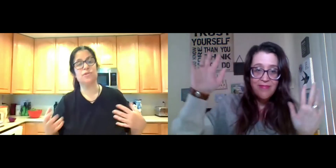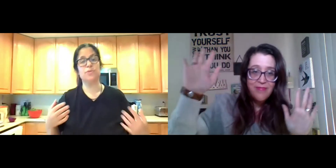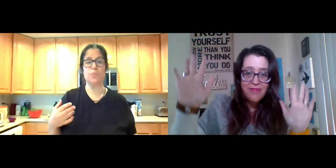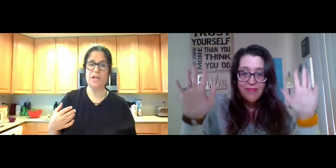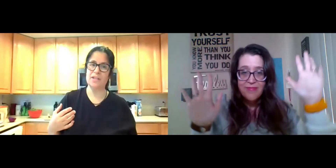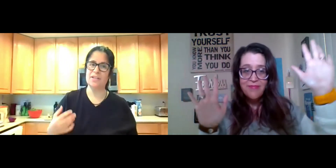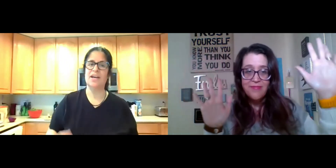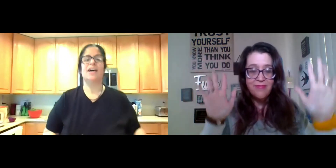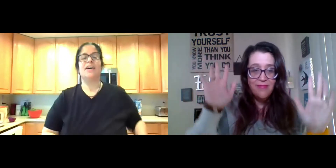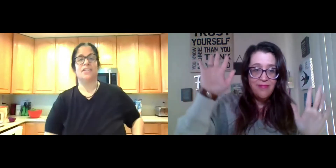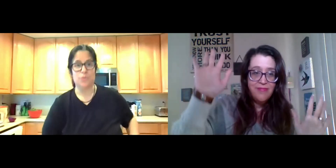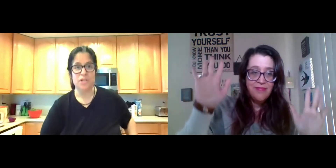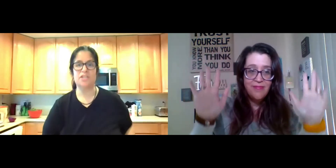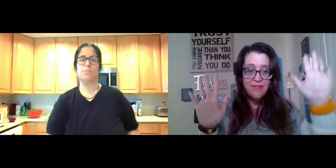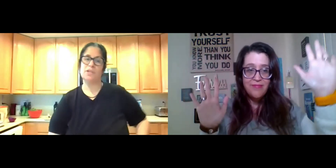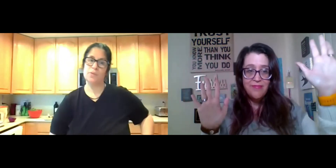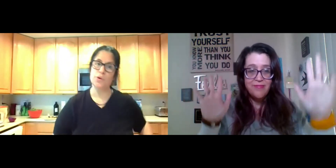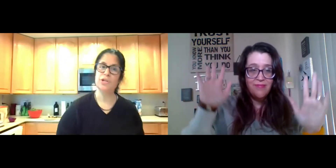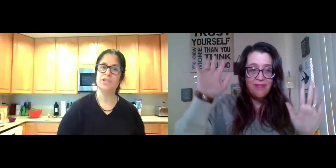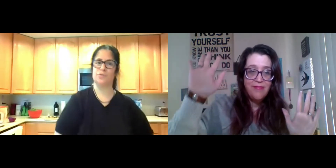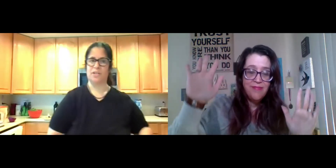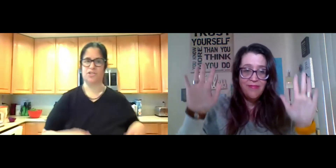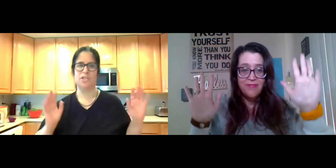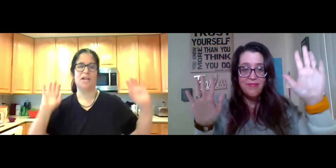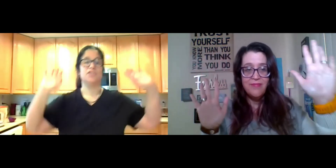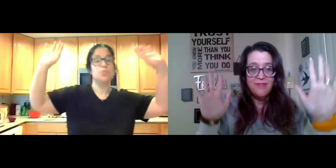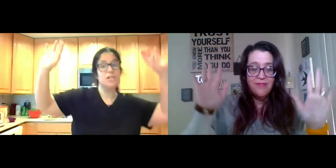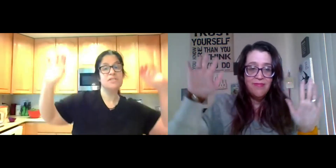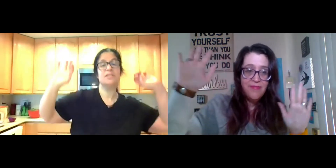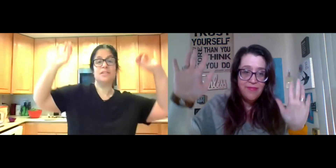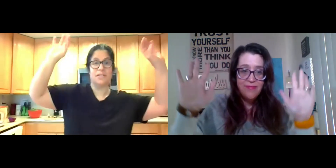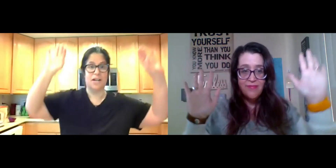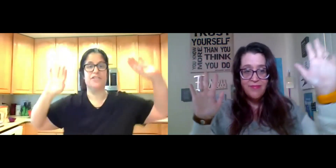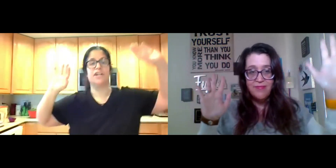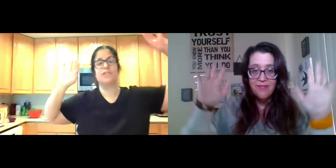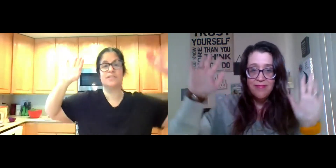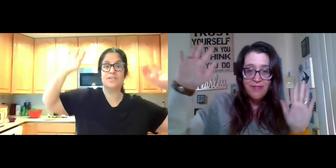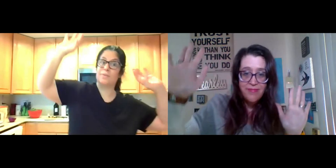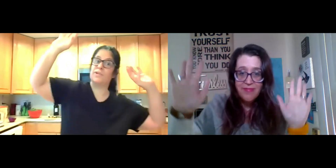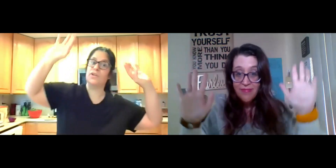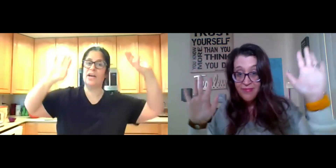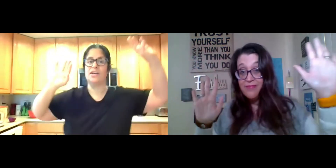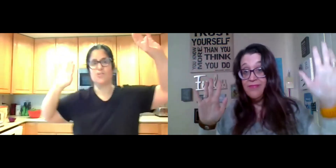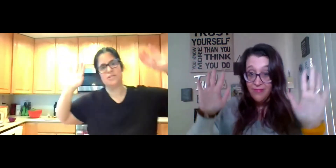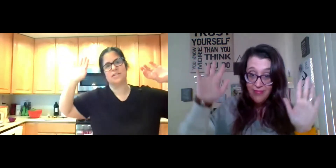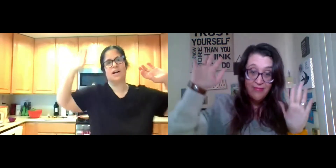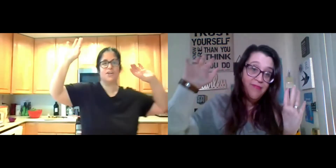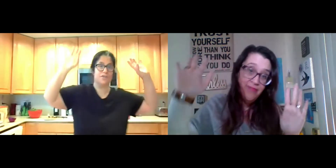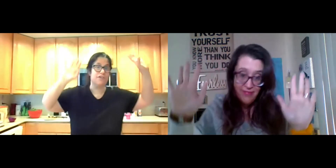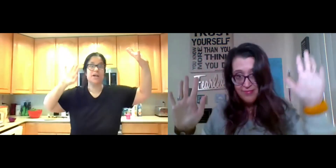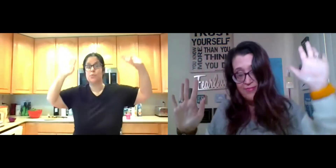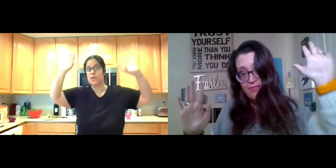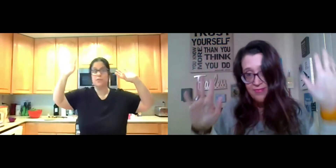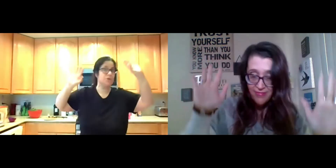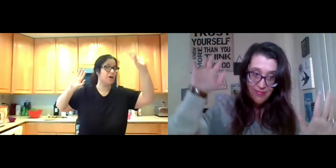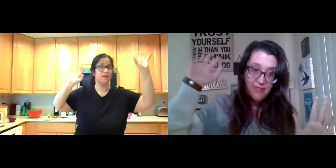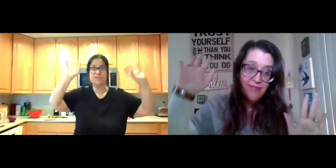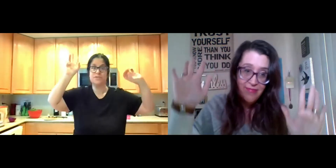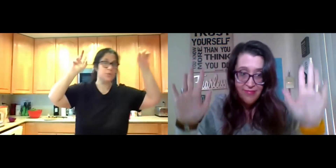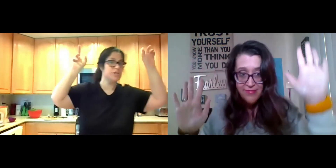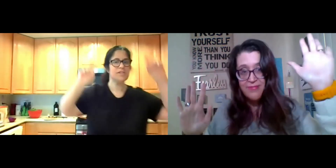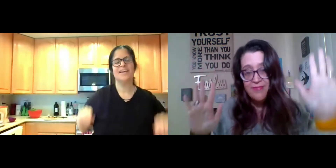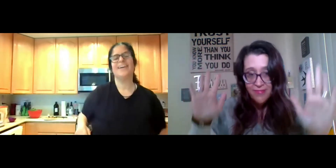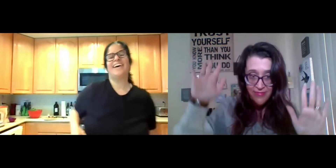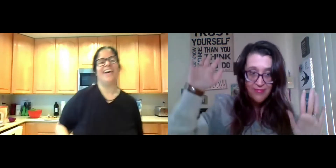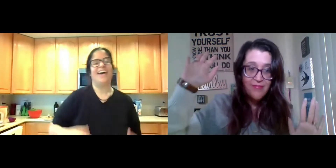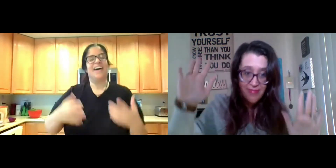hard time to lose weight. It's related to being worried too much and not trusting enough that everything's going to be okay. Trusting God or divine, whatever you call